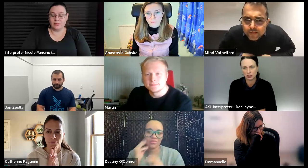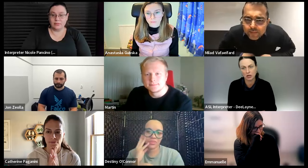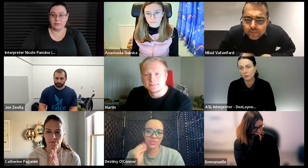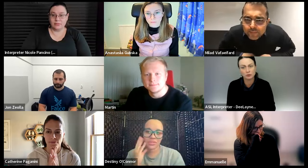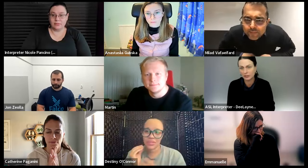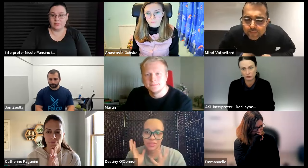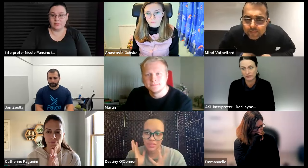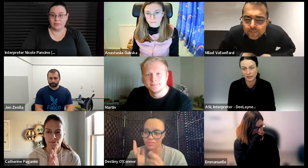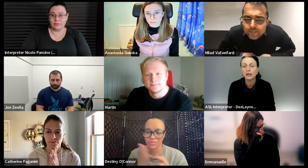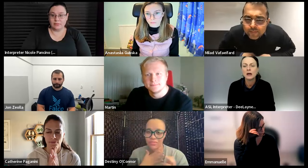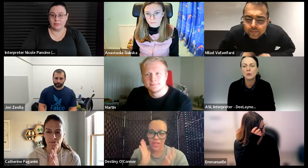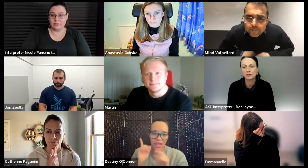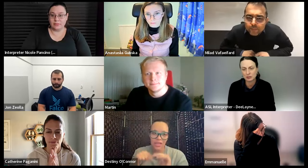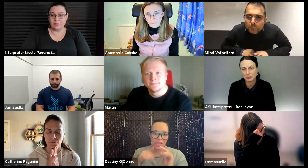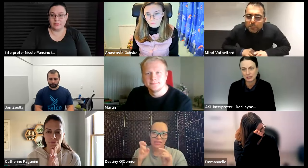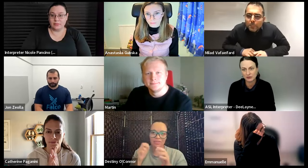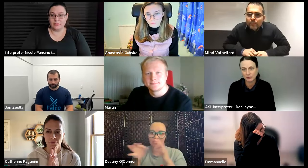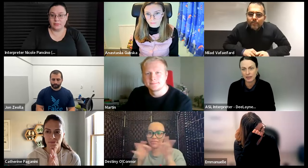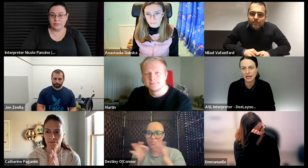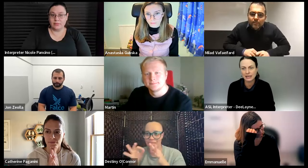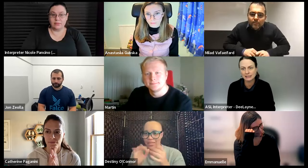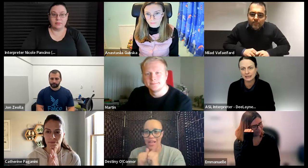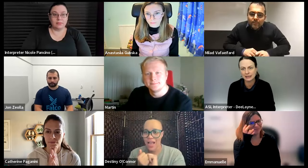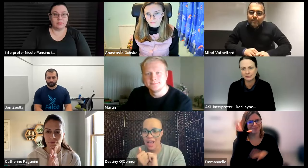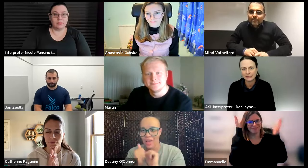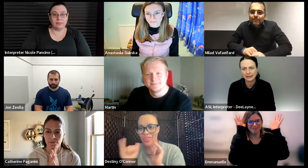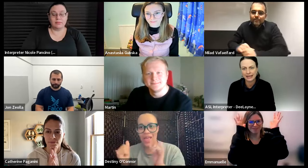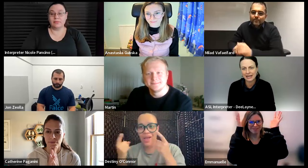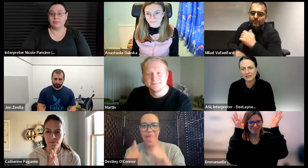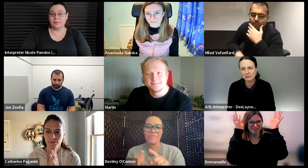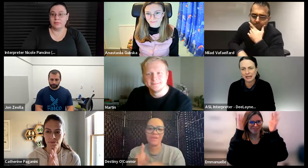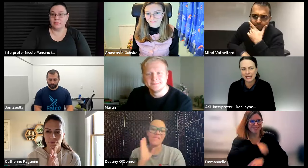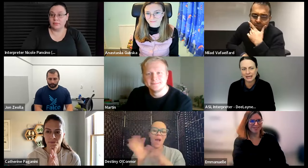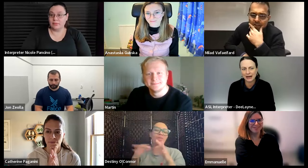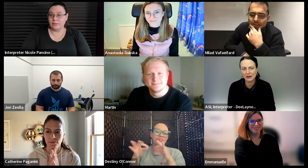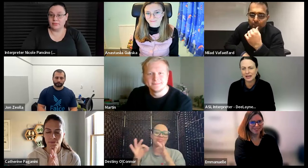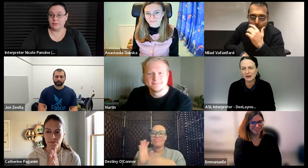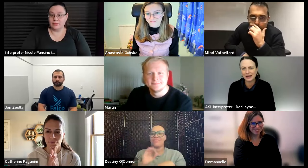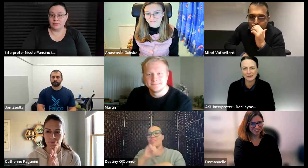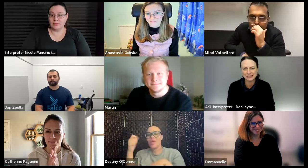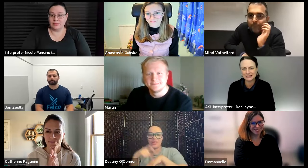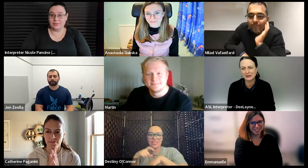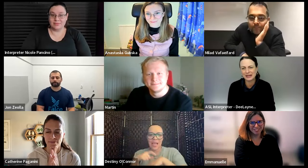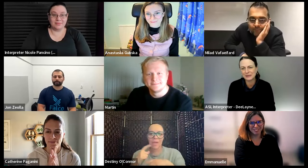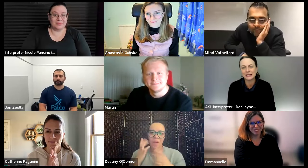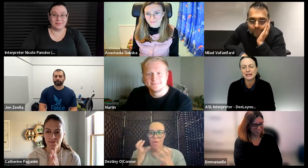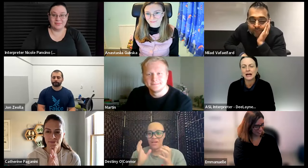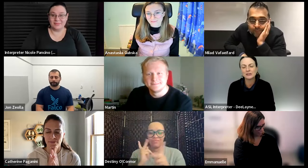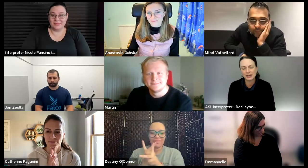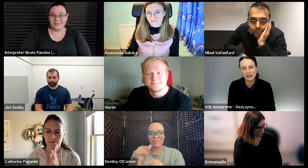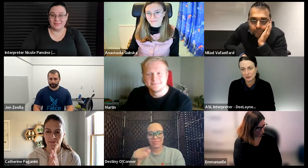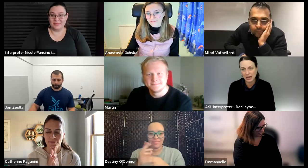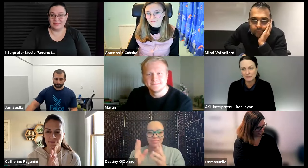keynote in chicago it was really terrific a wonderful experience for everybody and um i can't even explain how that all happened so anyway